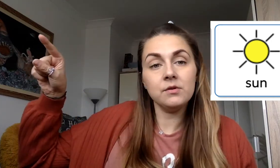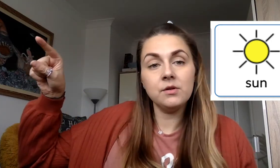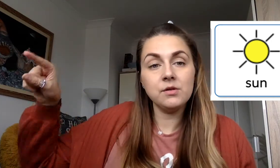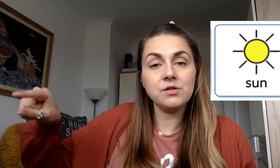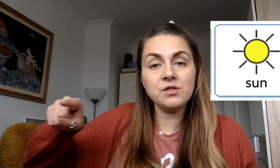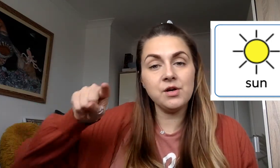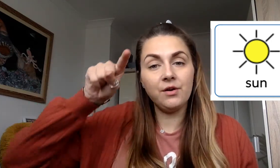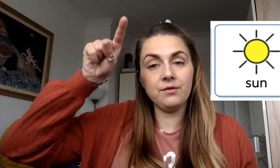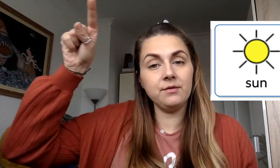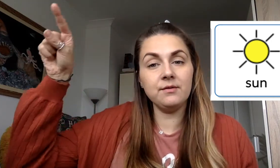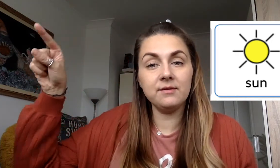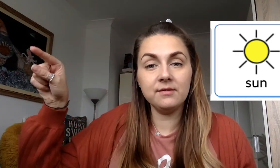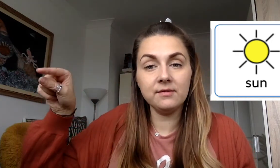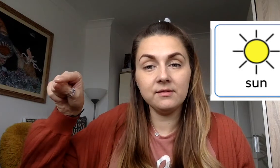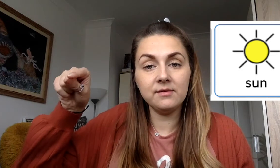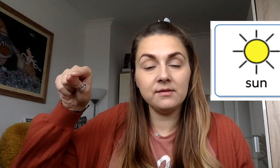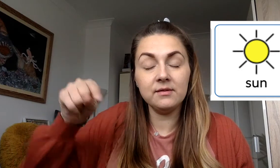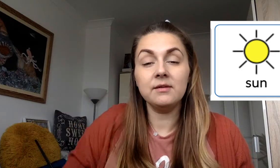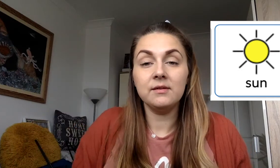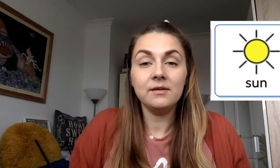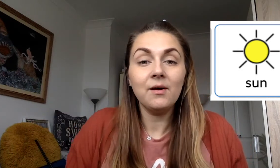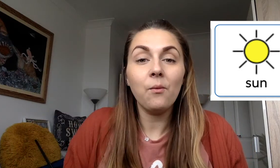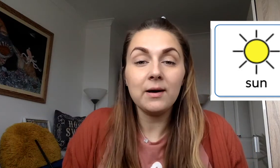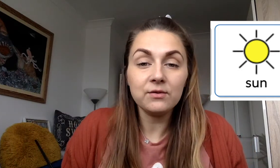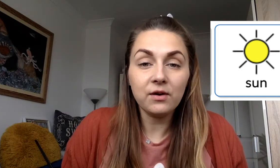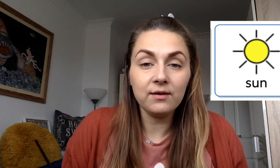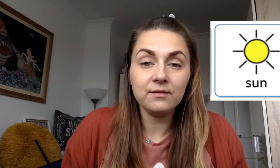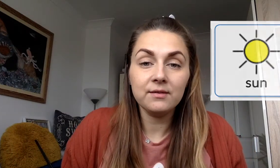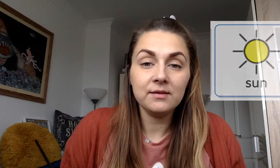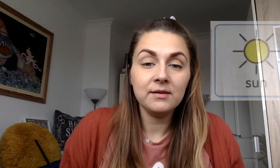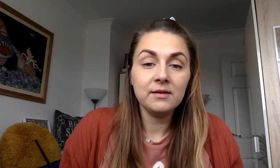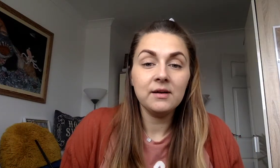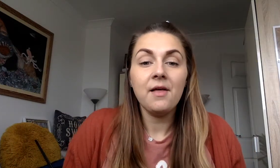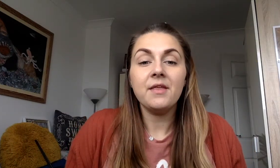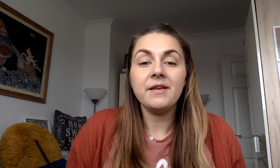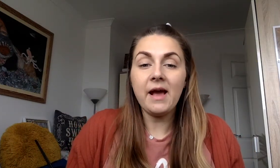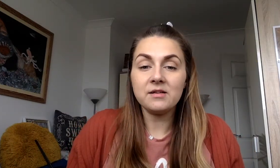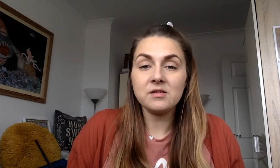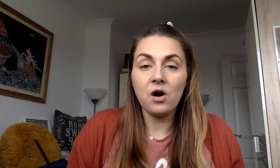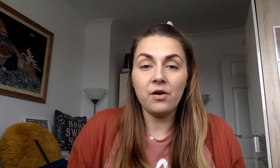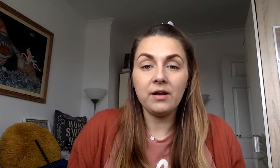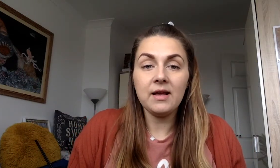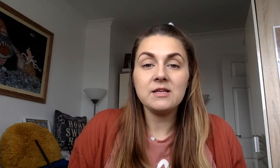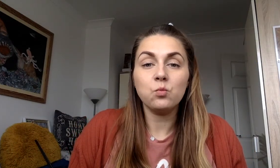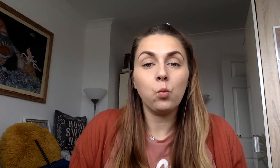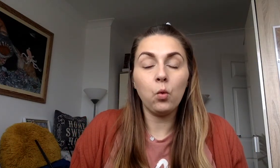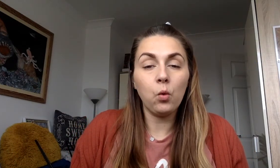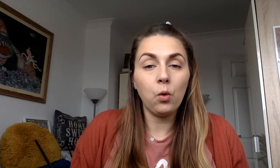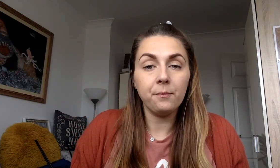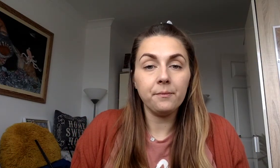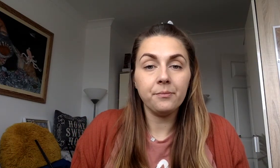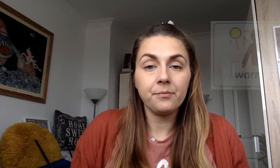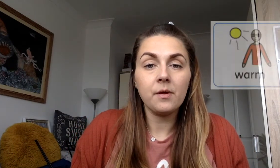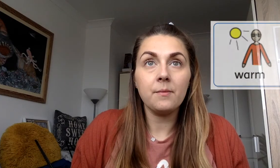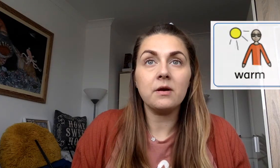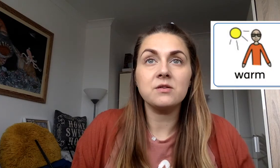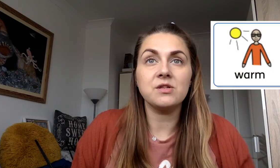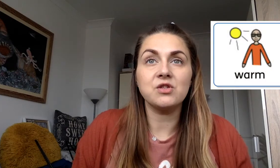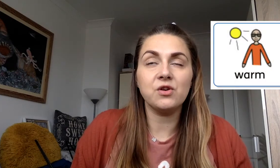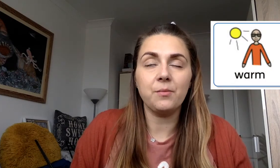Sun. Well done. The next sign is warm, because the sun